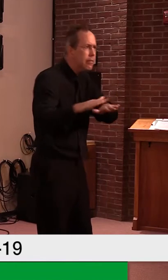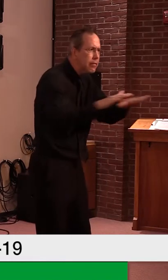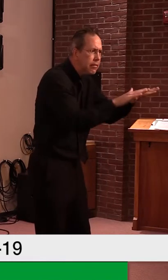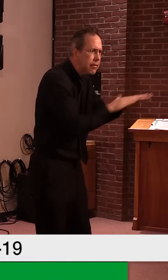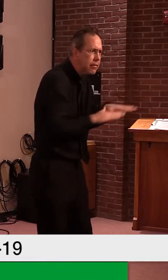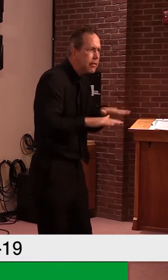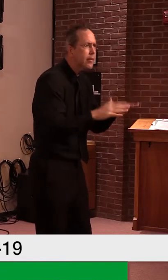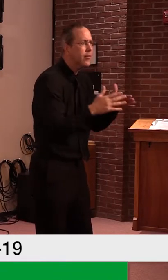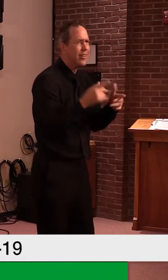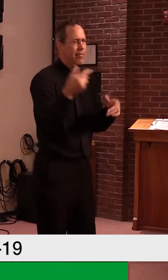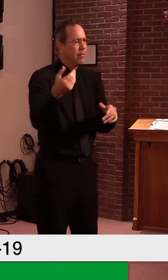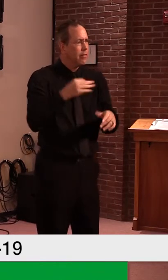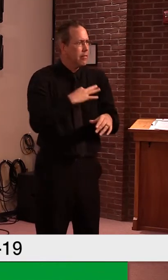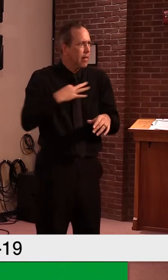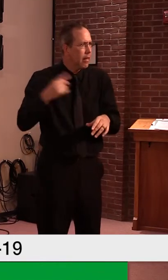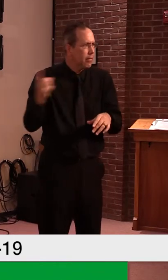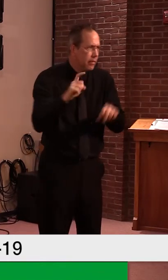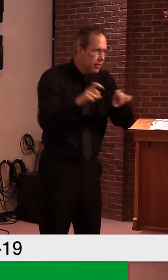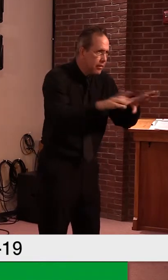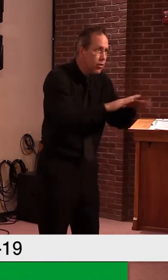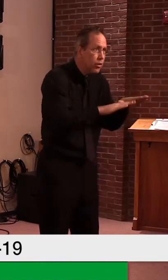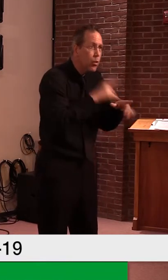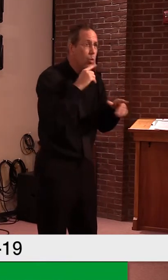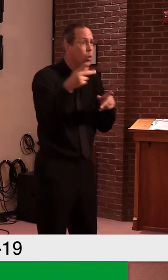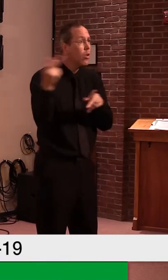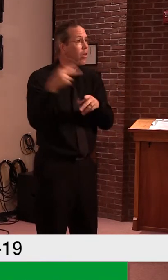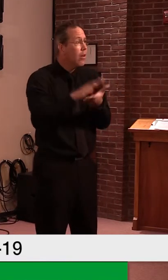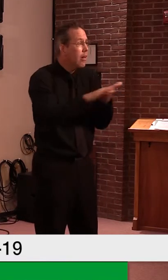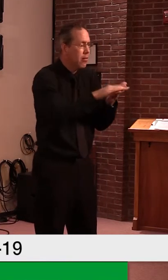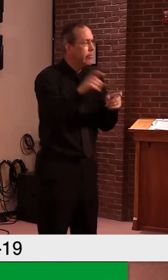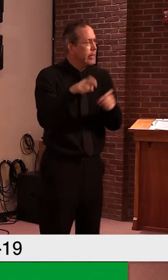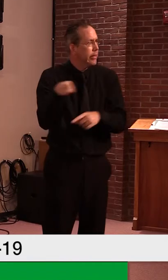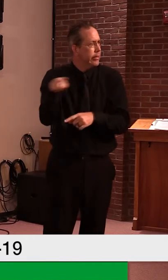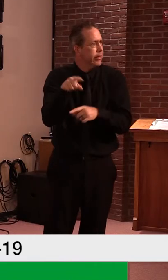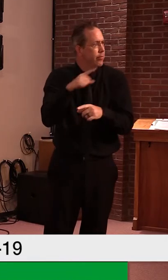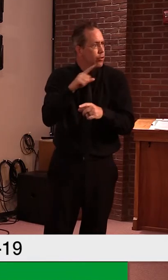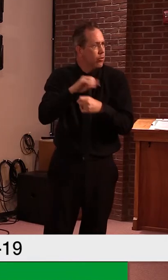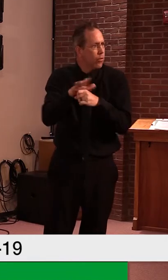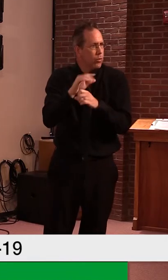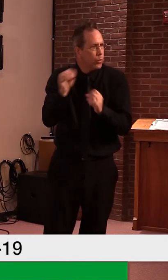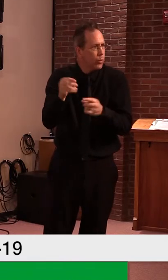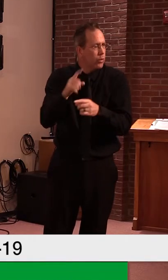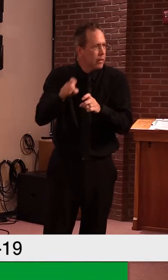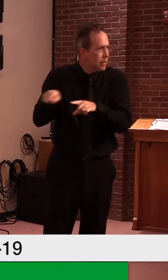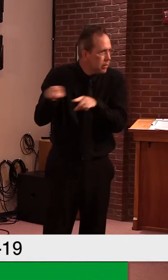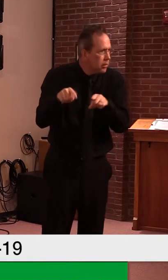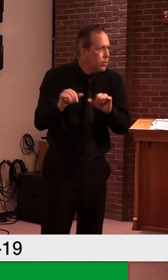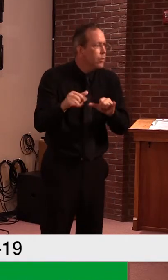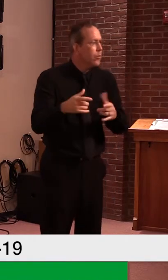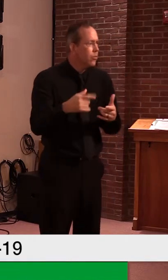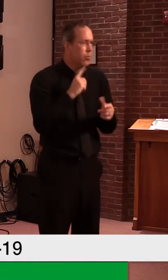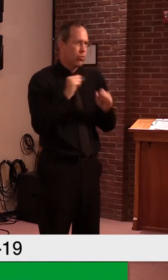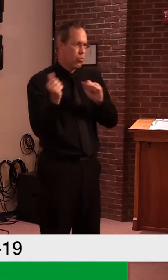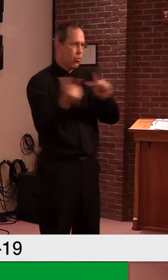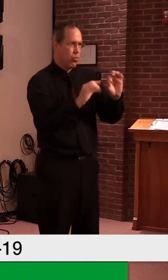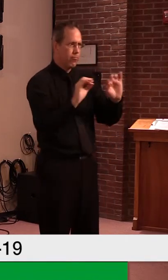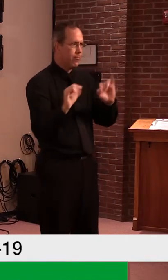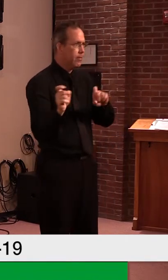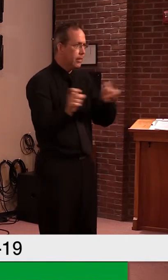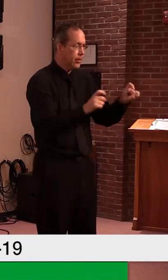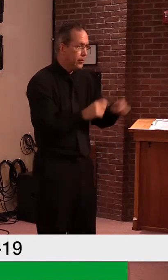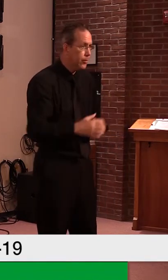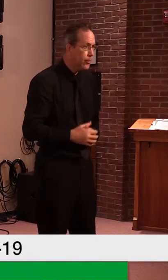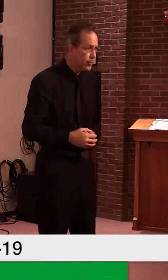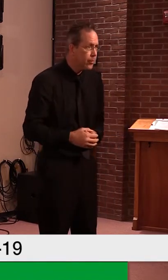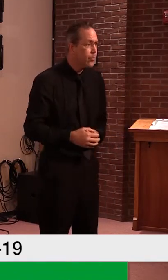uh, model, uh, instituted. Um, that said, I just want to caution for here